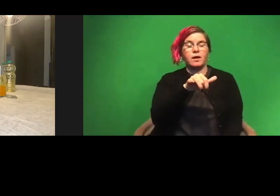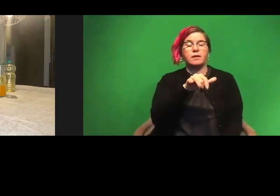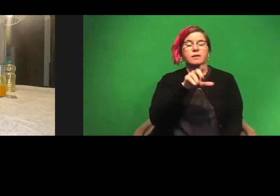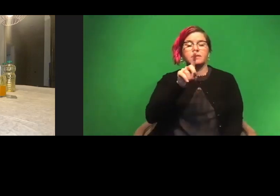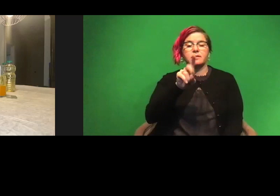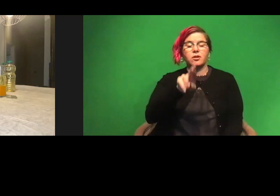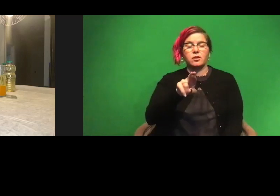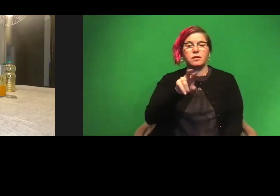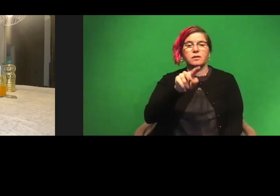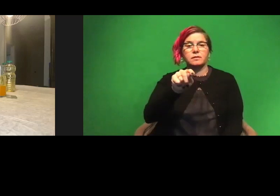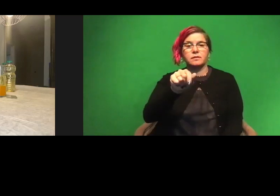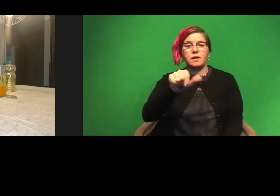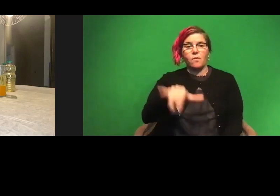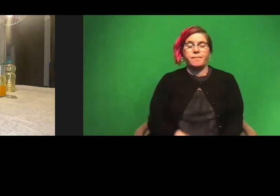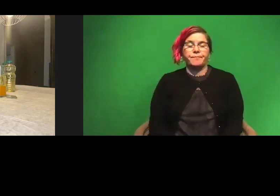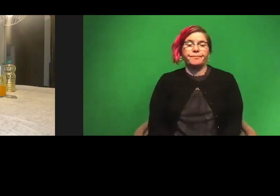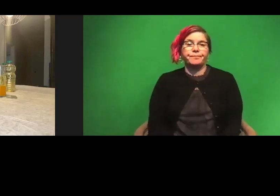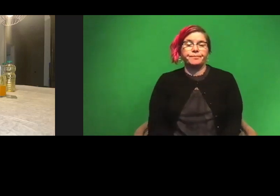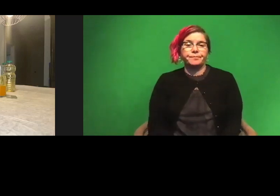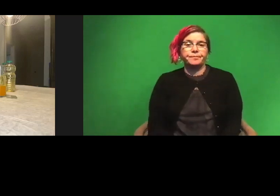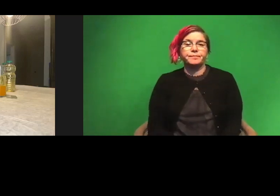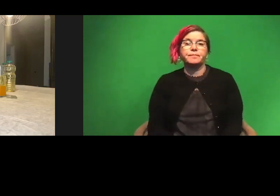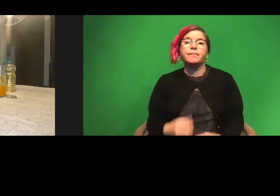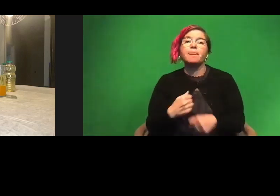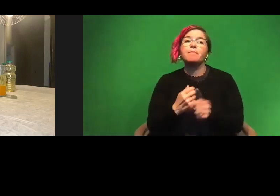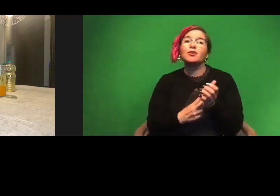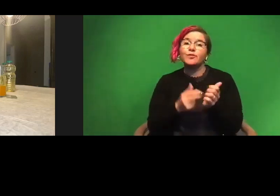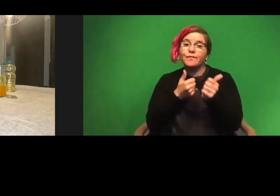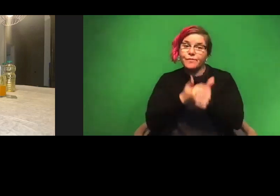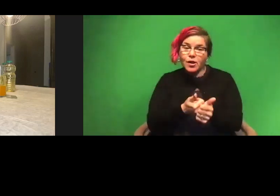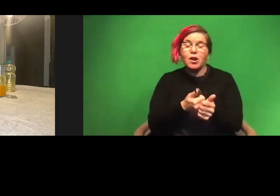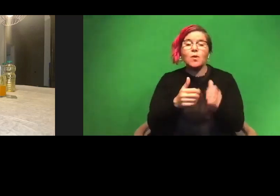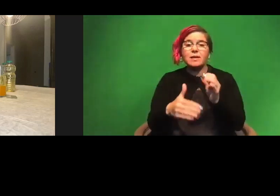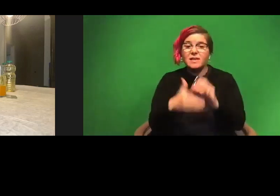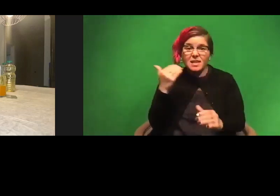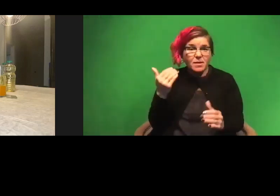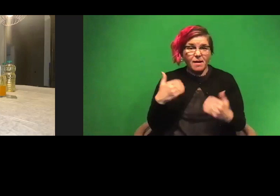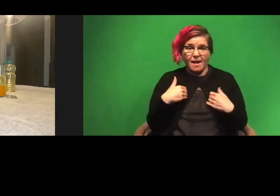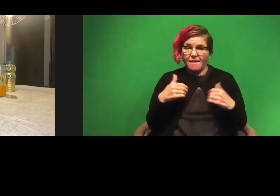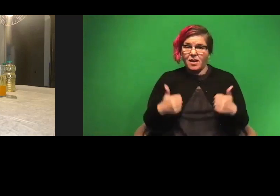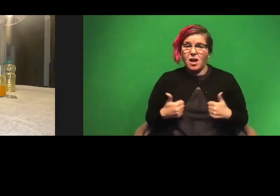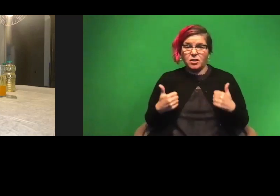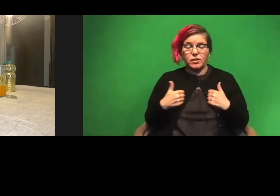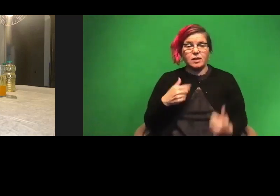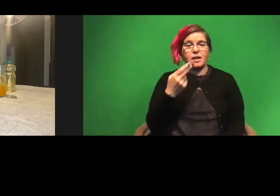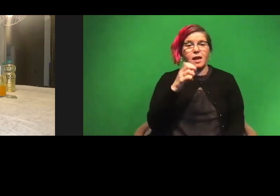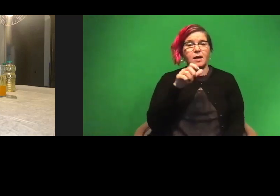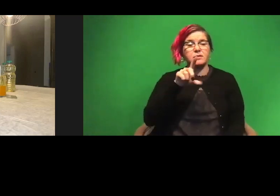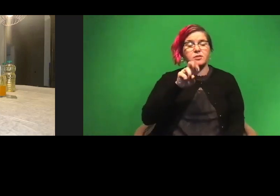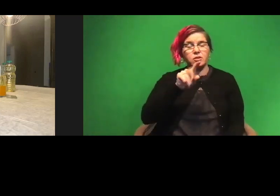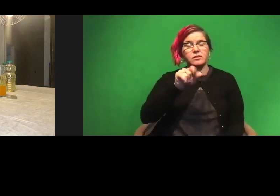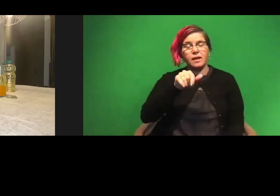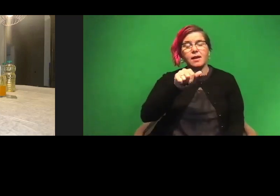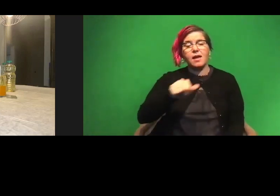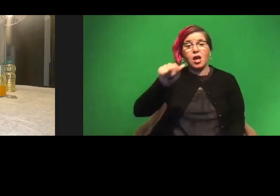-R-T-A-Y. So make sure you follow, send an email. I have an email address, which is HeyDrTay at gmail.com.